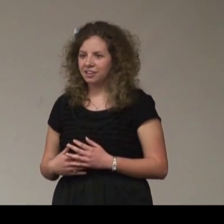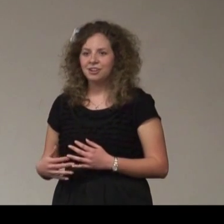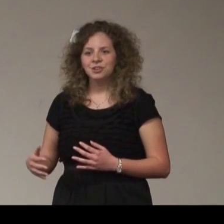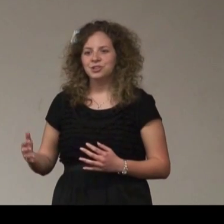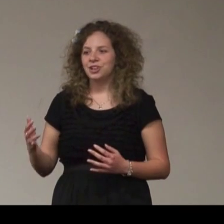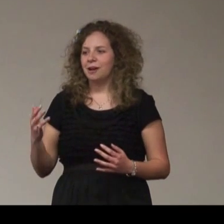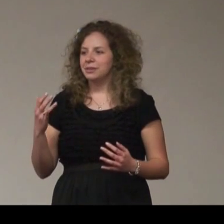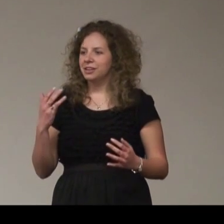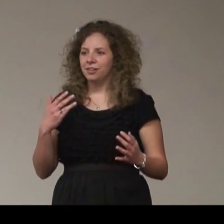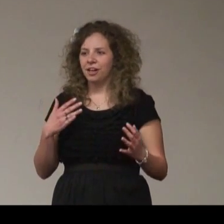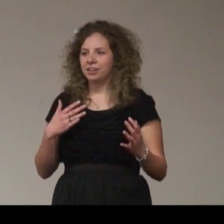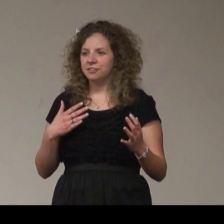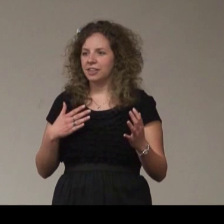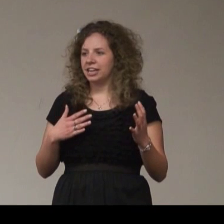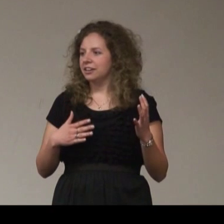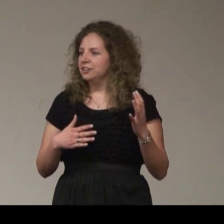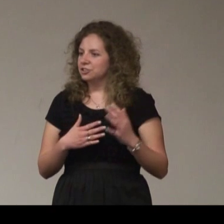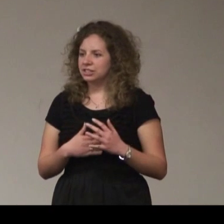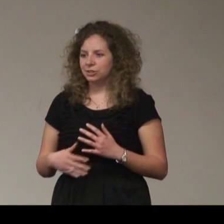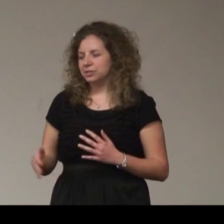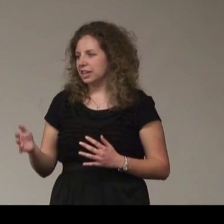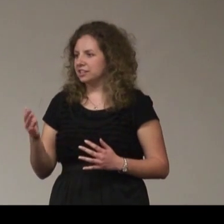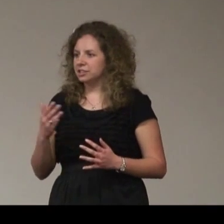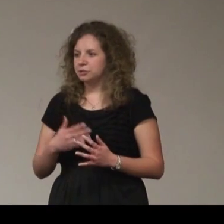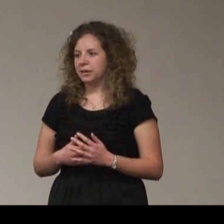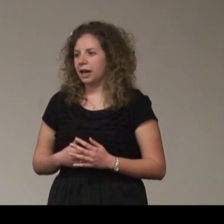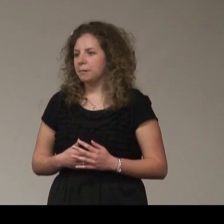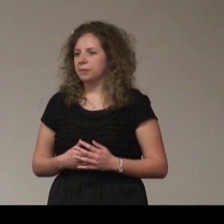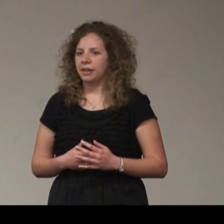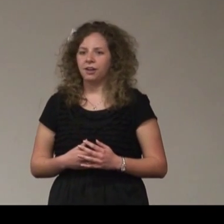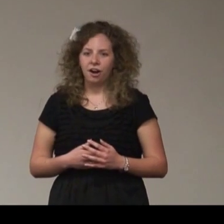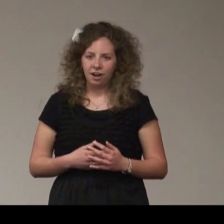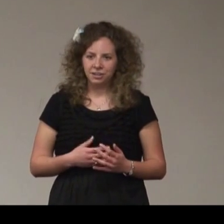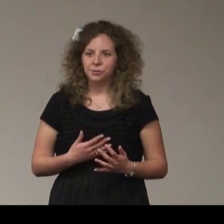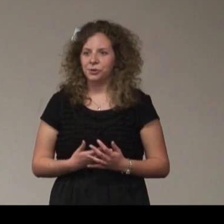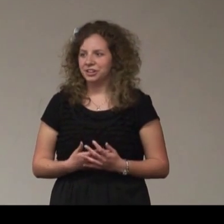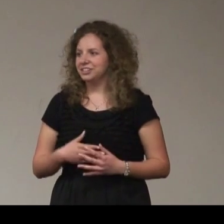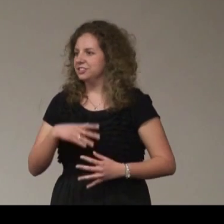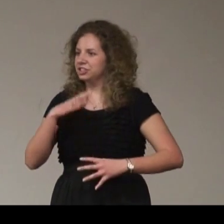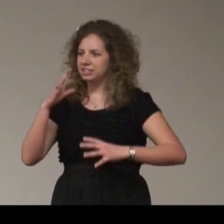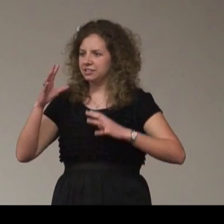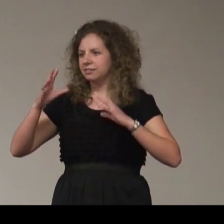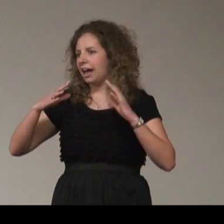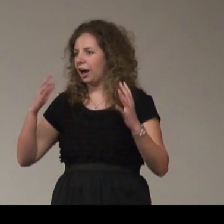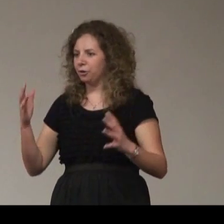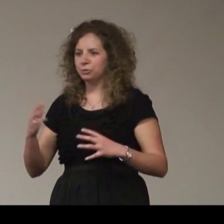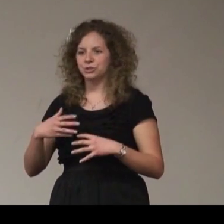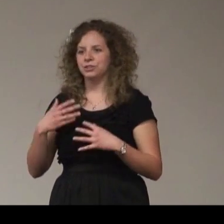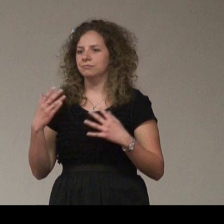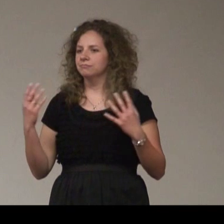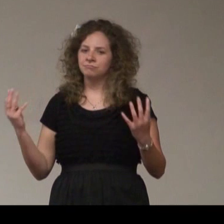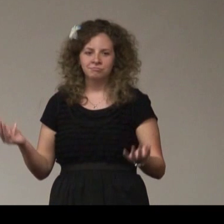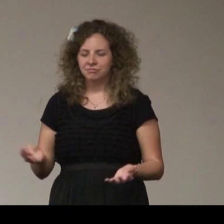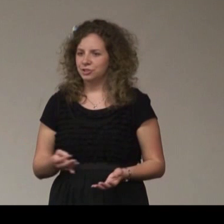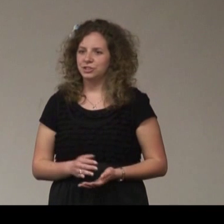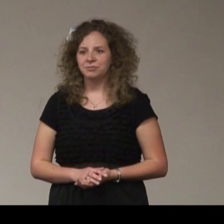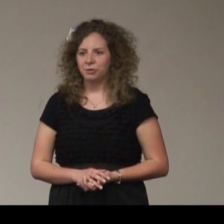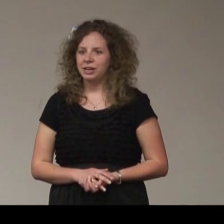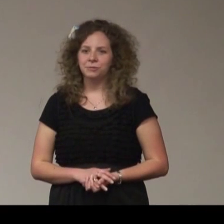She taught me a lot of, like, just little signs that you pick up, like God and Lord and just house and just random